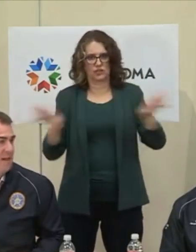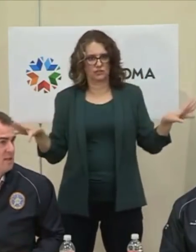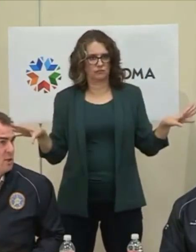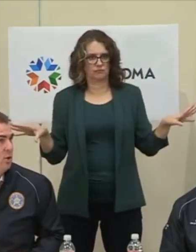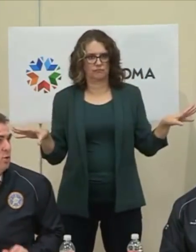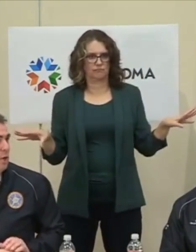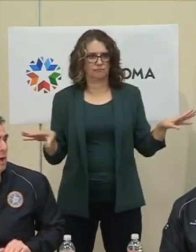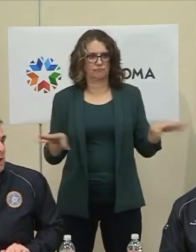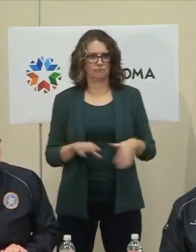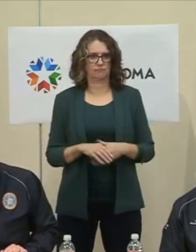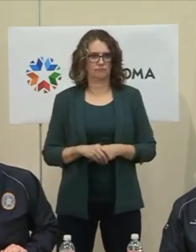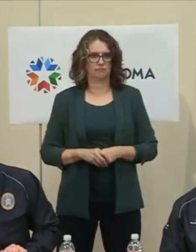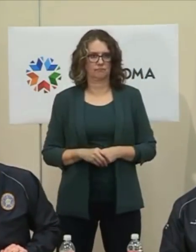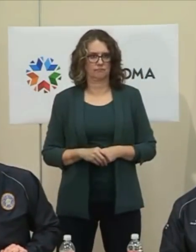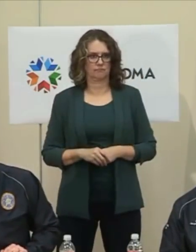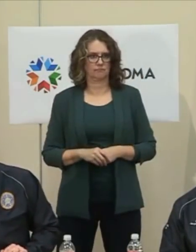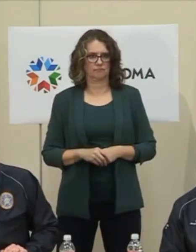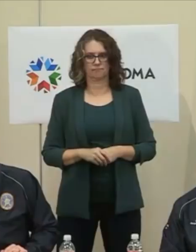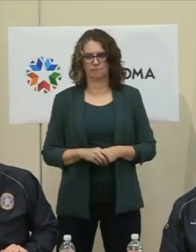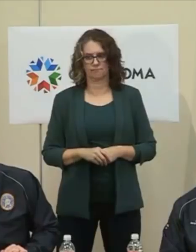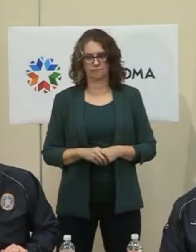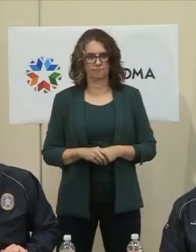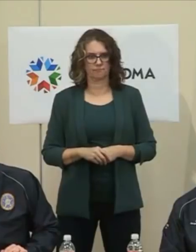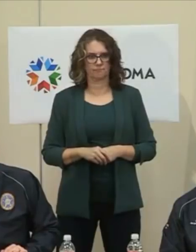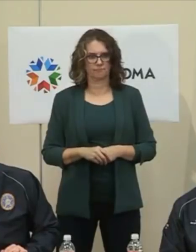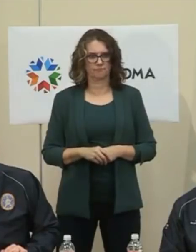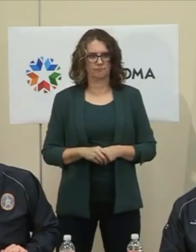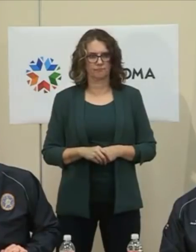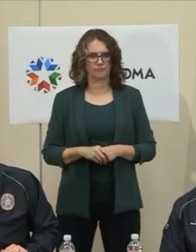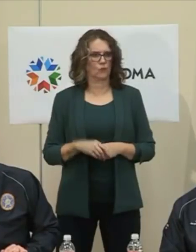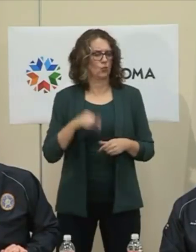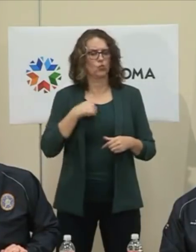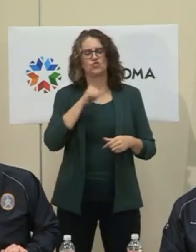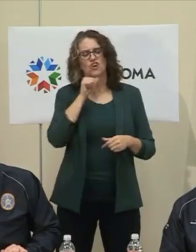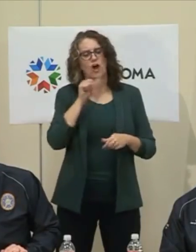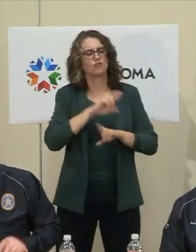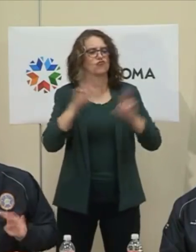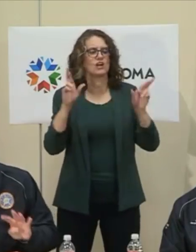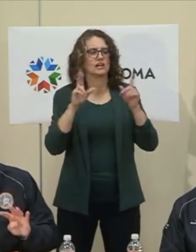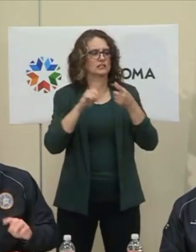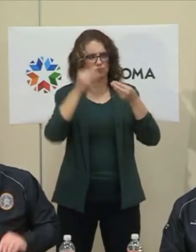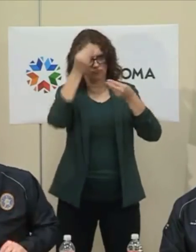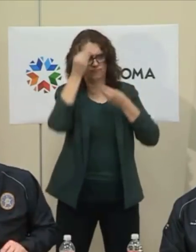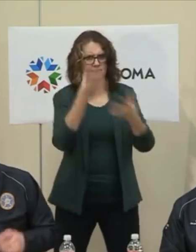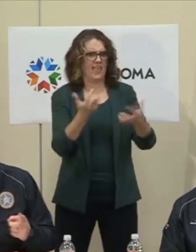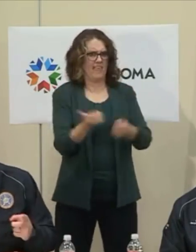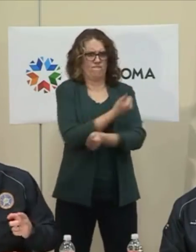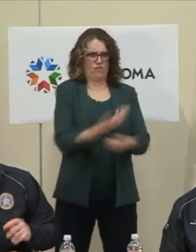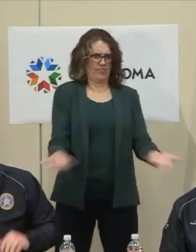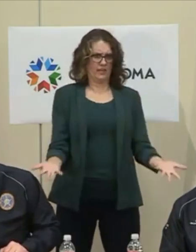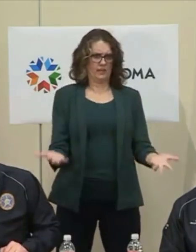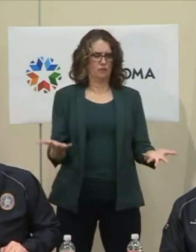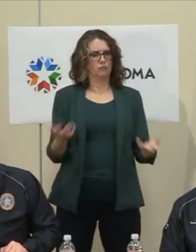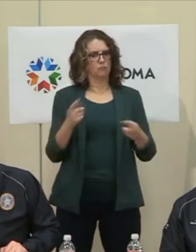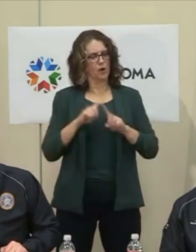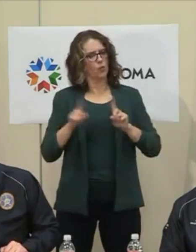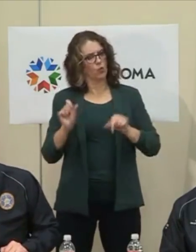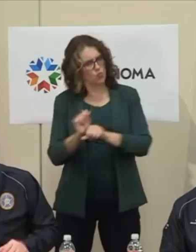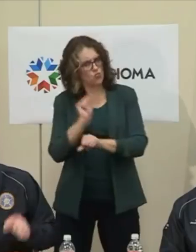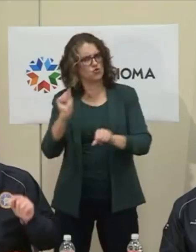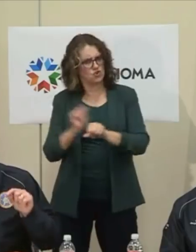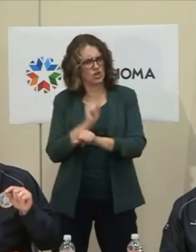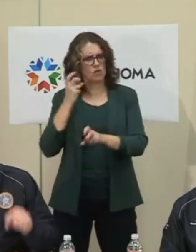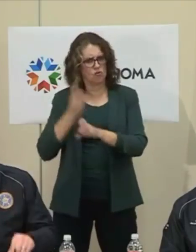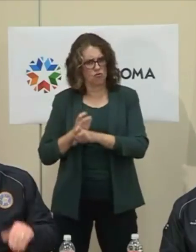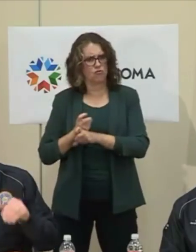not the phase two, but we are working on it. That's what I wanted Oklahomans to know, is those are my four main goals. But number one is really